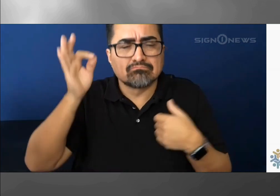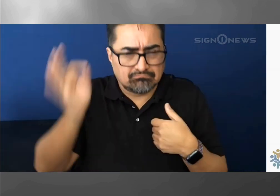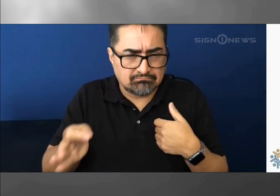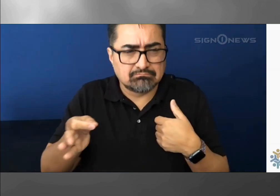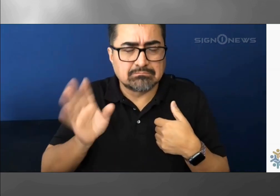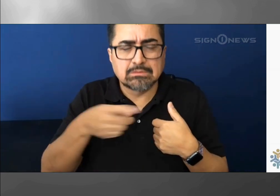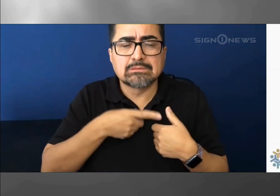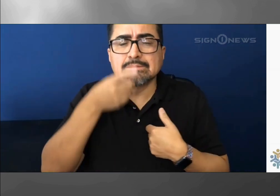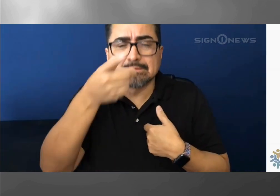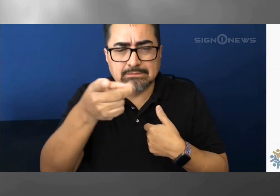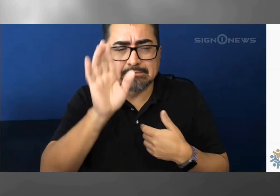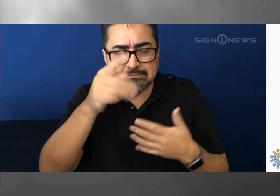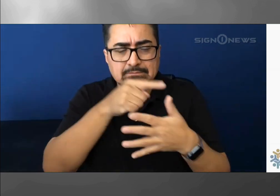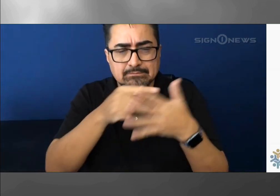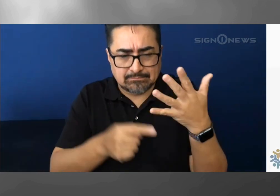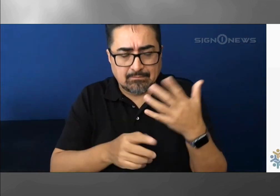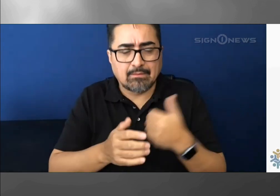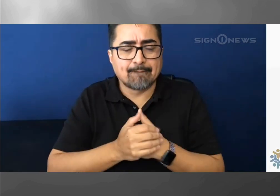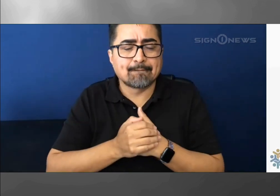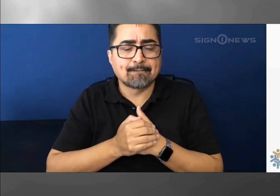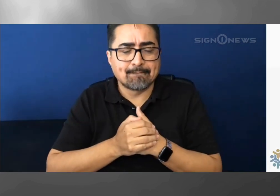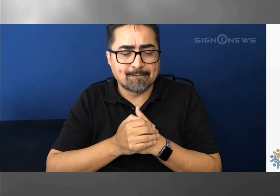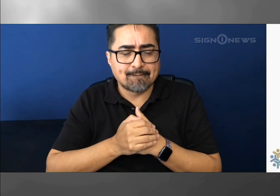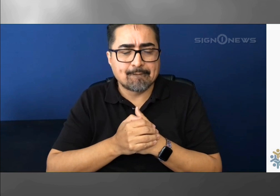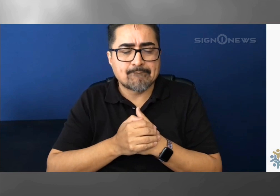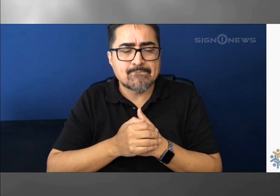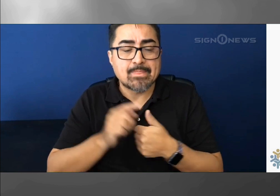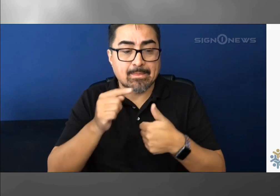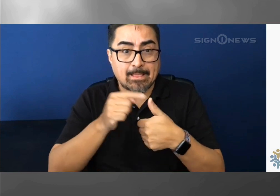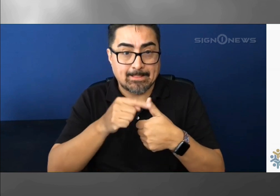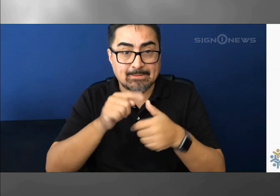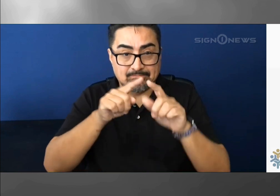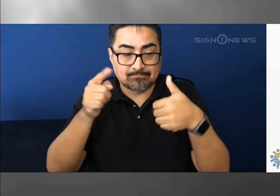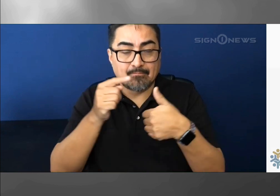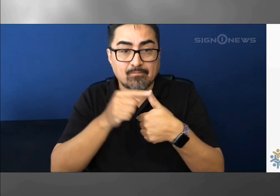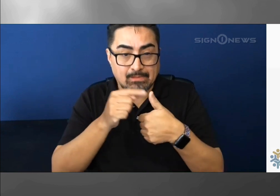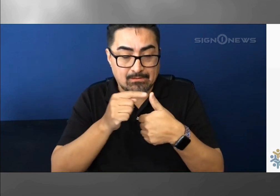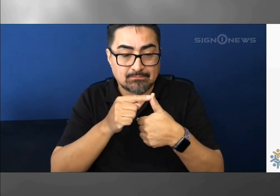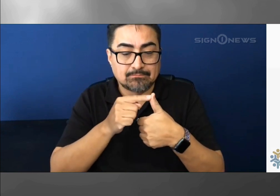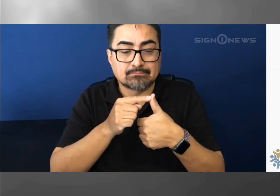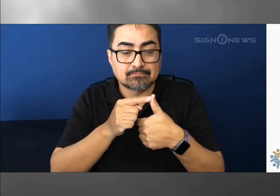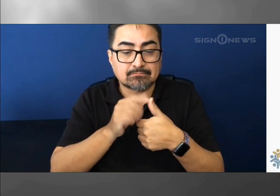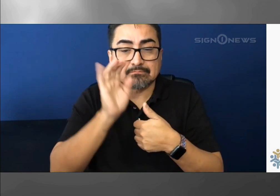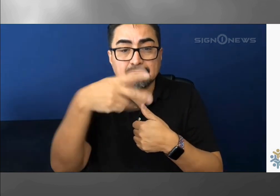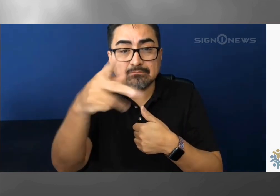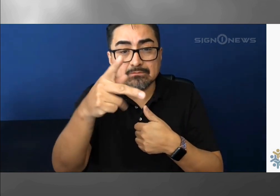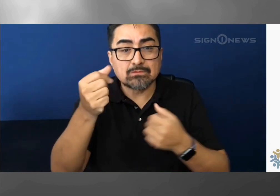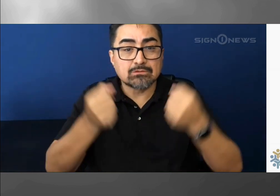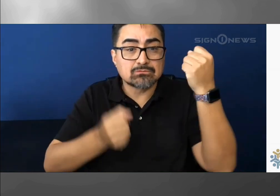call them to make sure you have the correct fax number or email to send it to them.